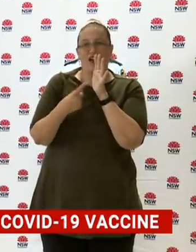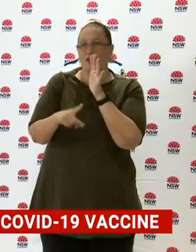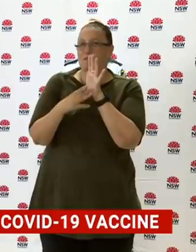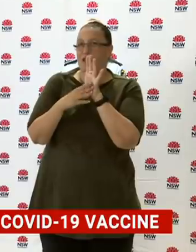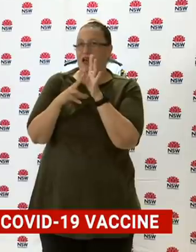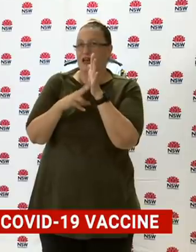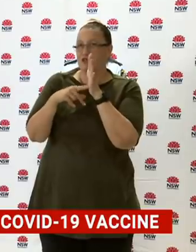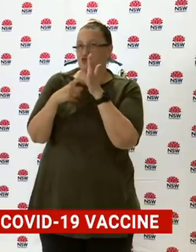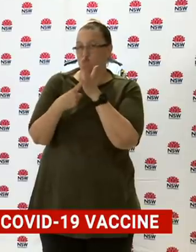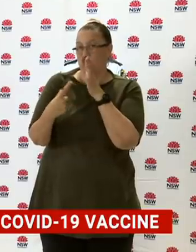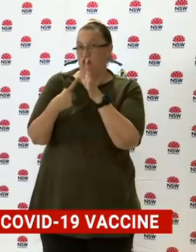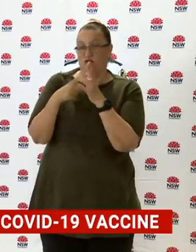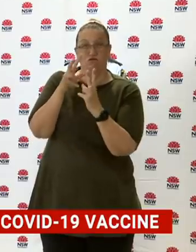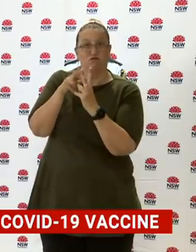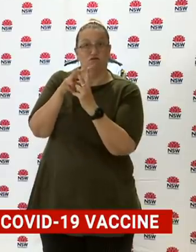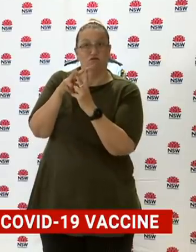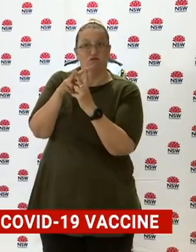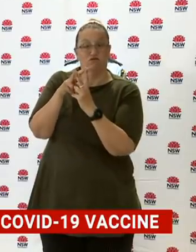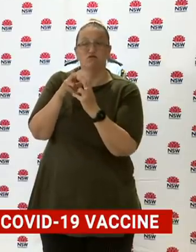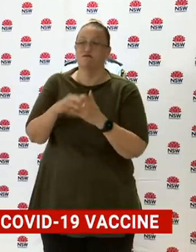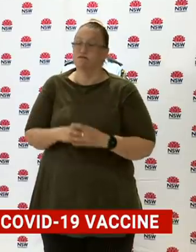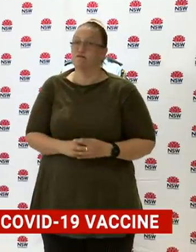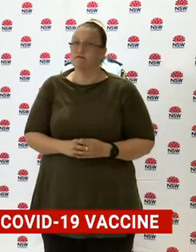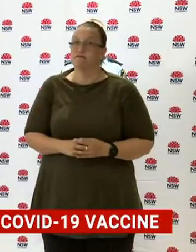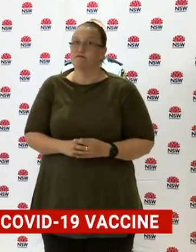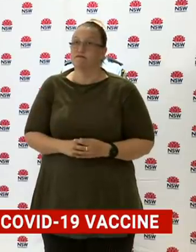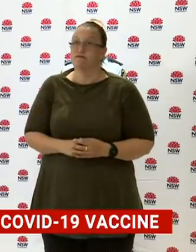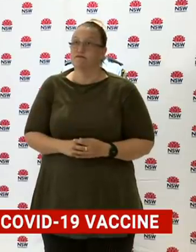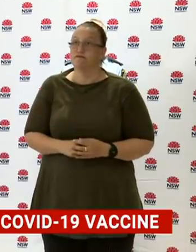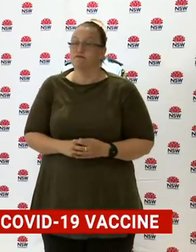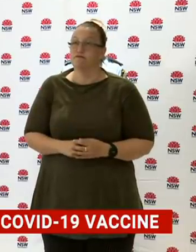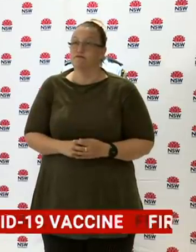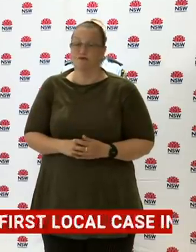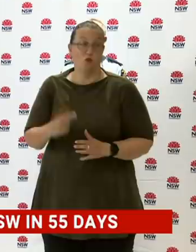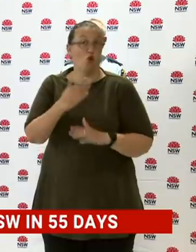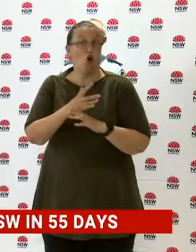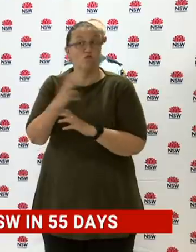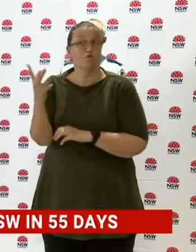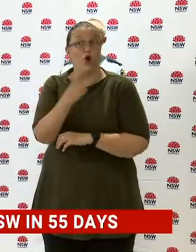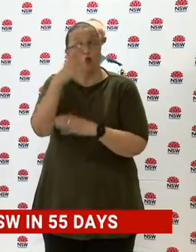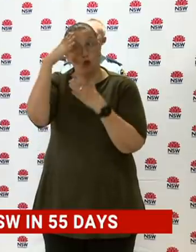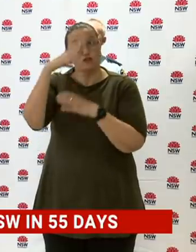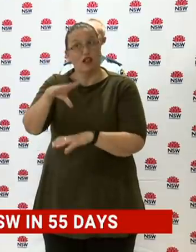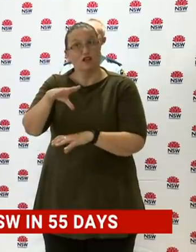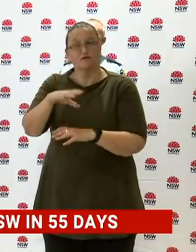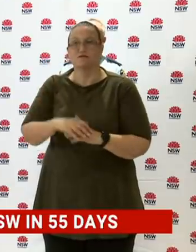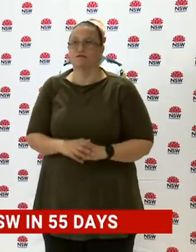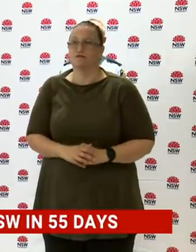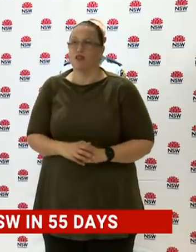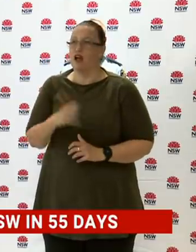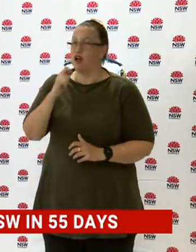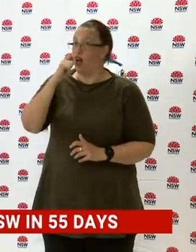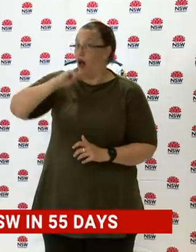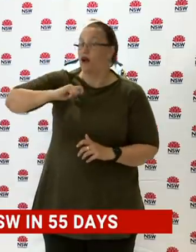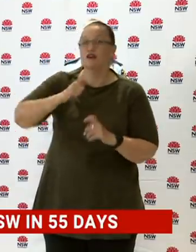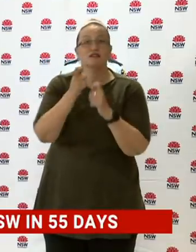at Haymark. The testing is obviously being followed up and checked. Saliva testing,